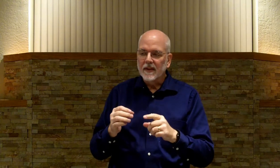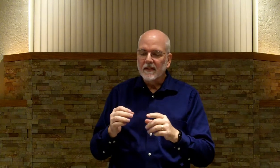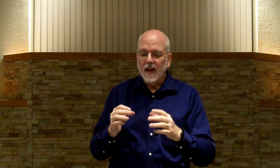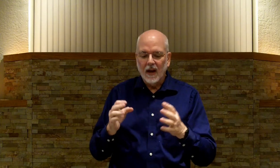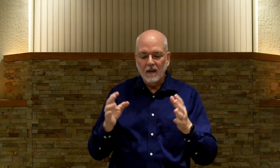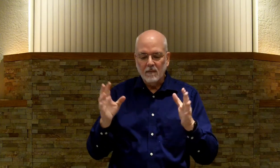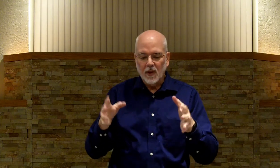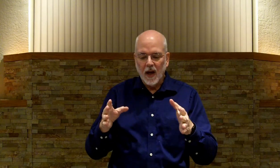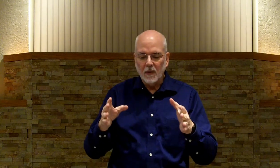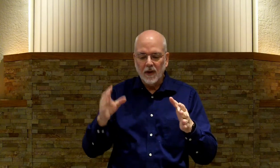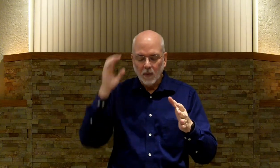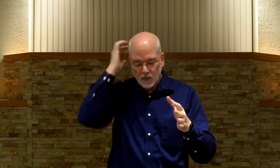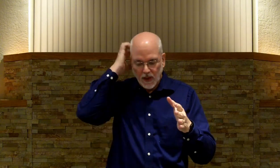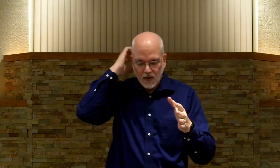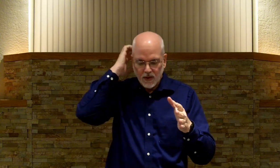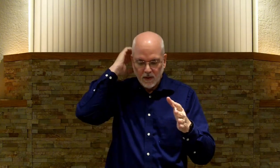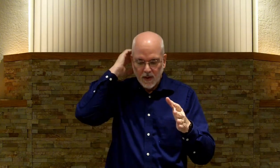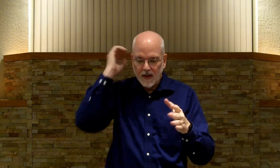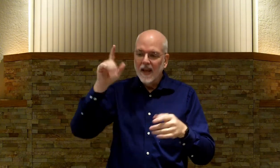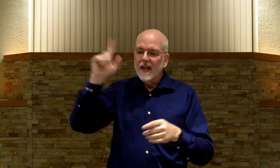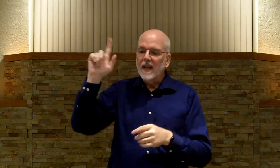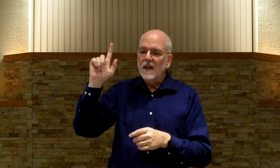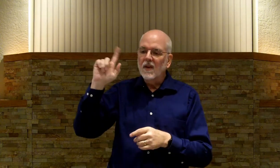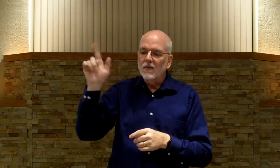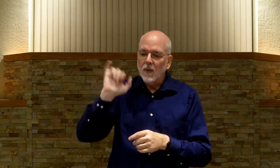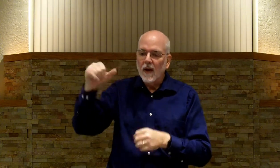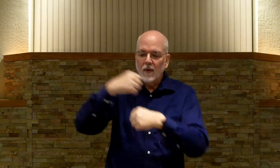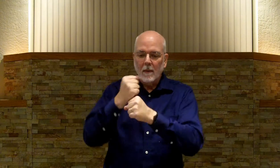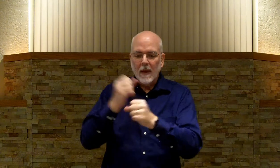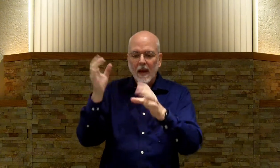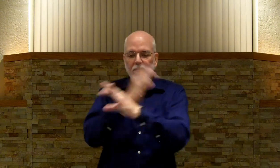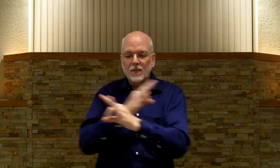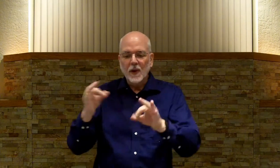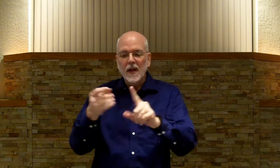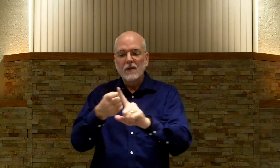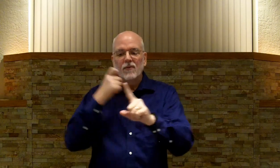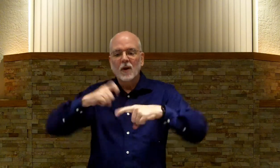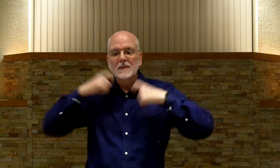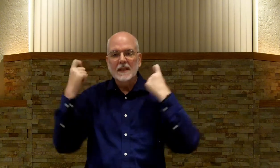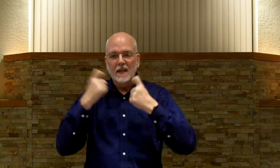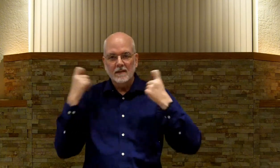And I put a comma there. really there shouldn't have been. He. Forever. Made. Free. From. Sins.